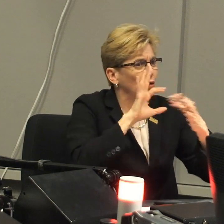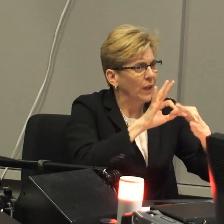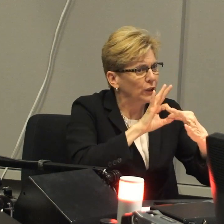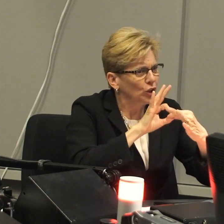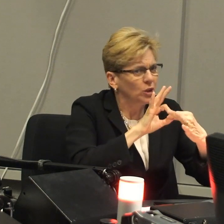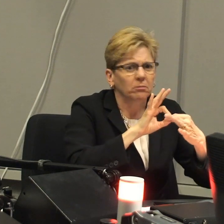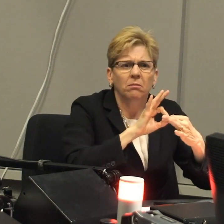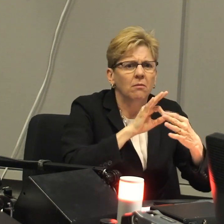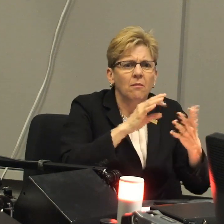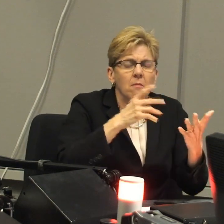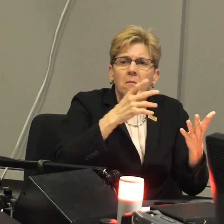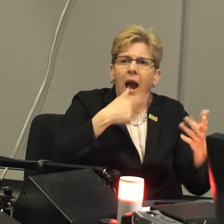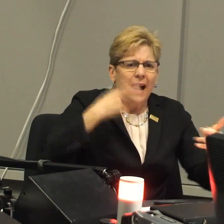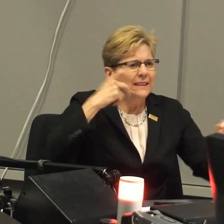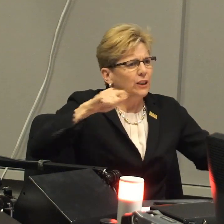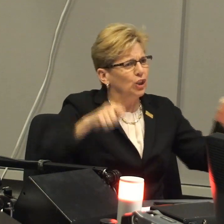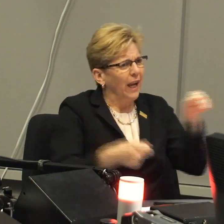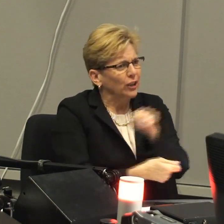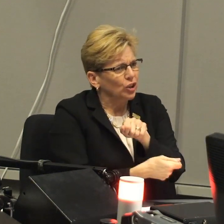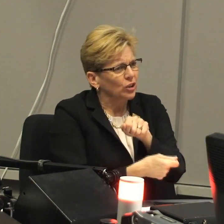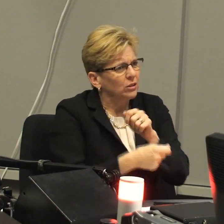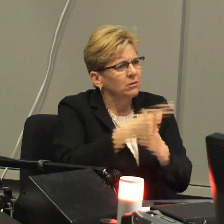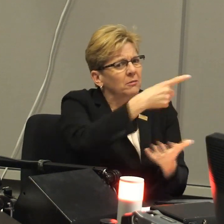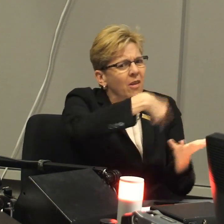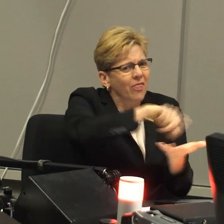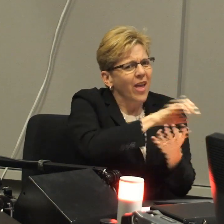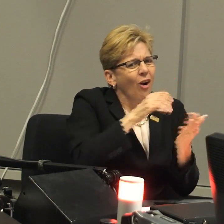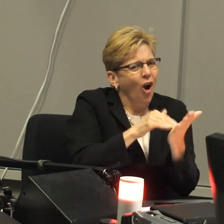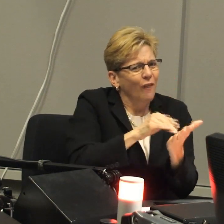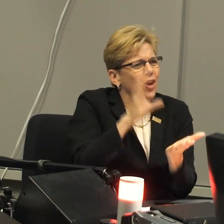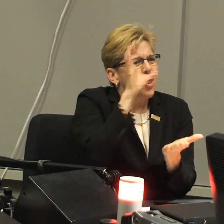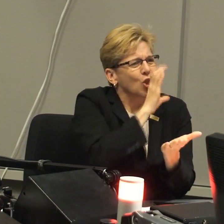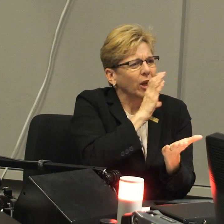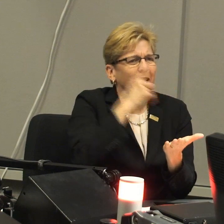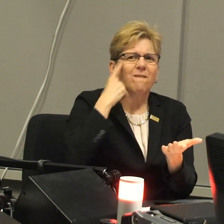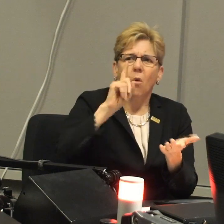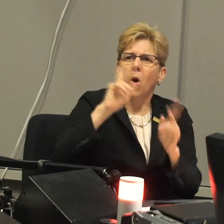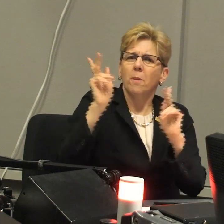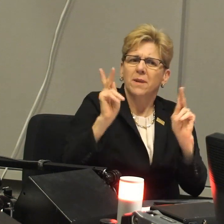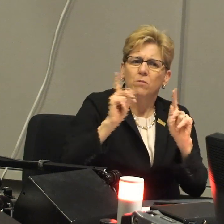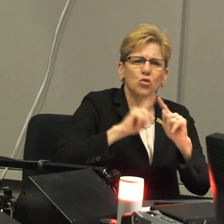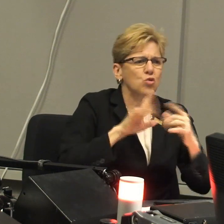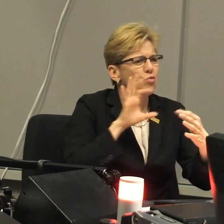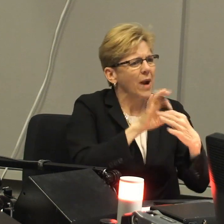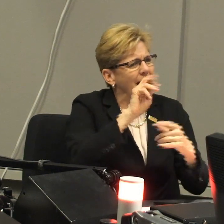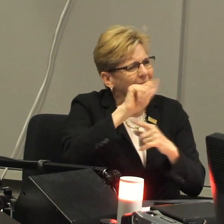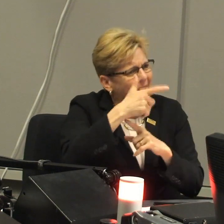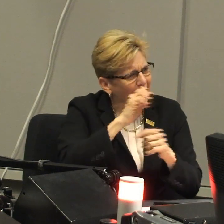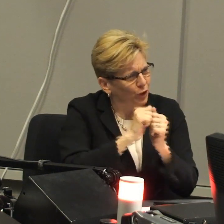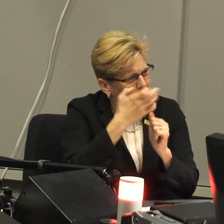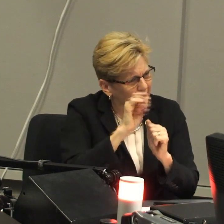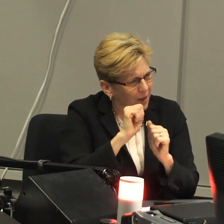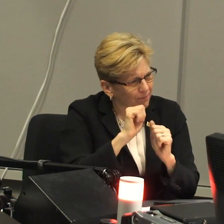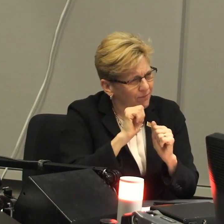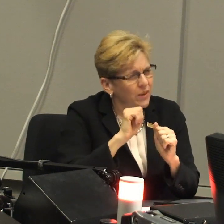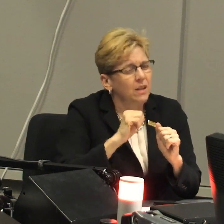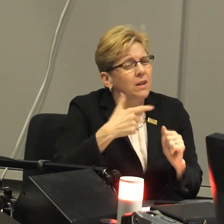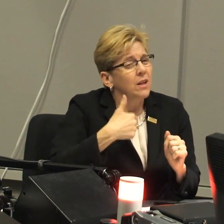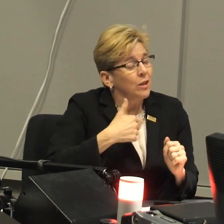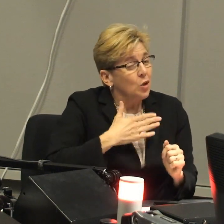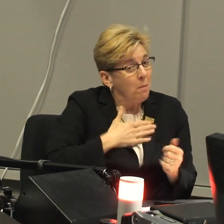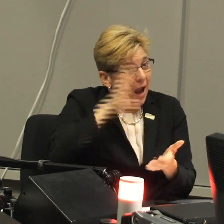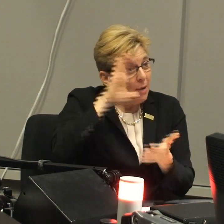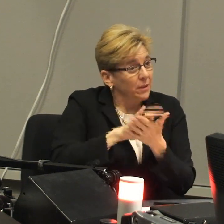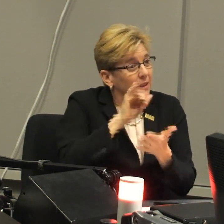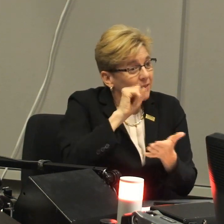connect with them and talk with them and really build relationships with them, I do see change. Very often they're looking for people to engage